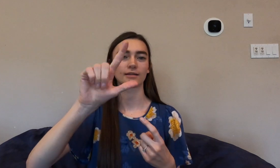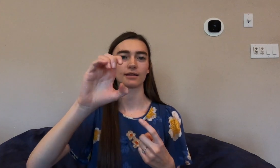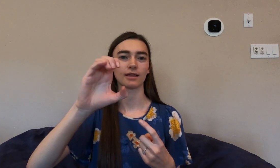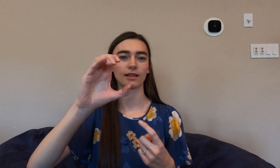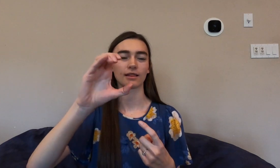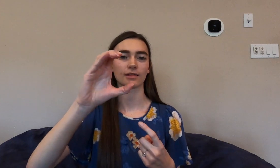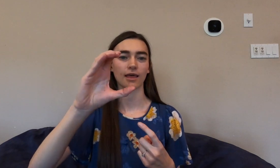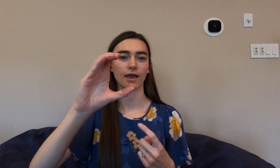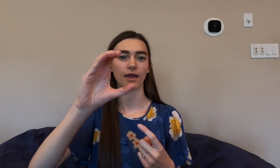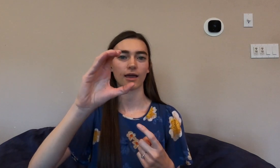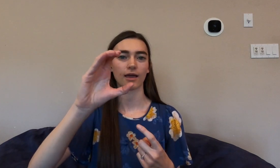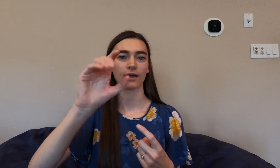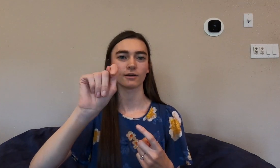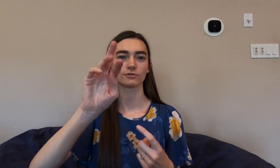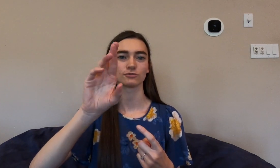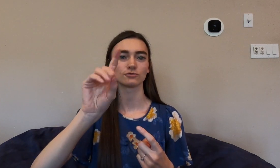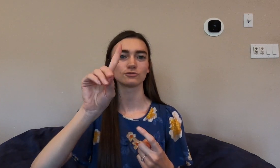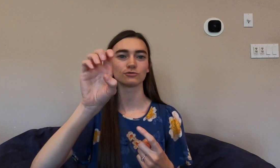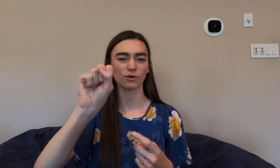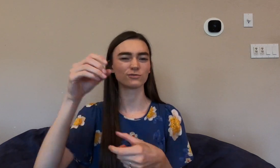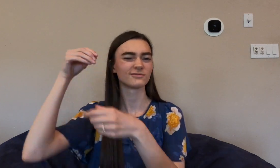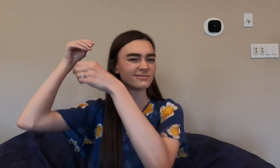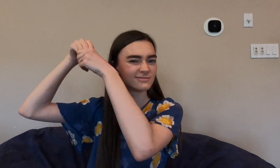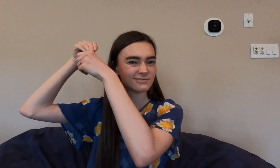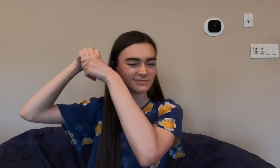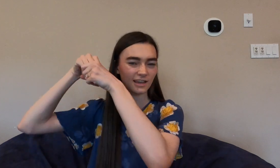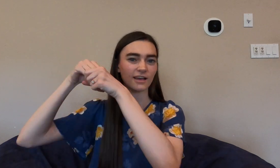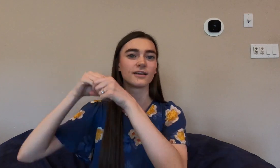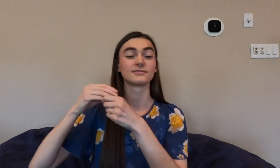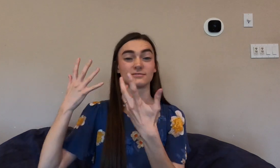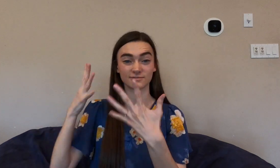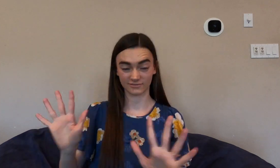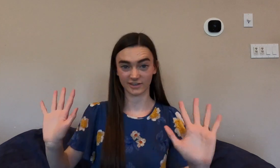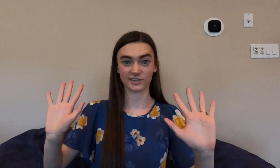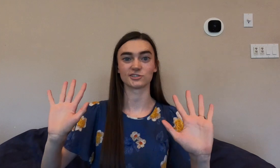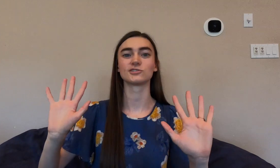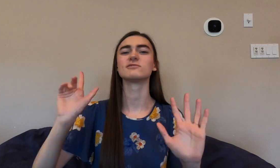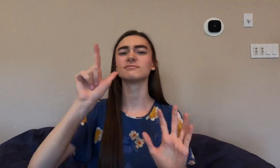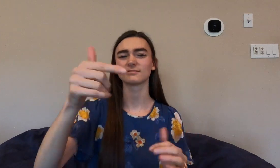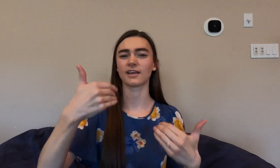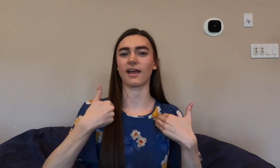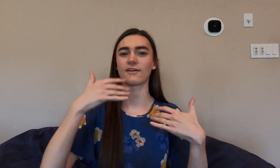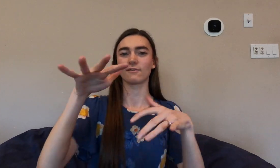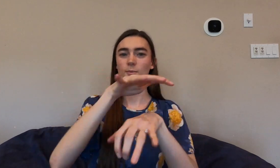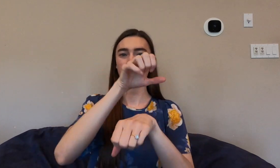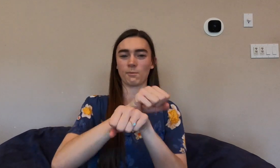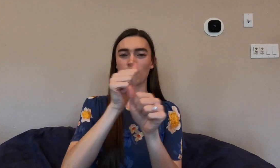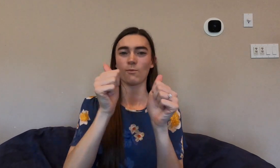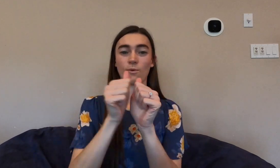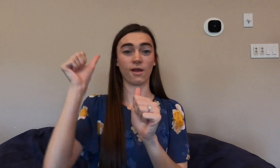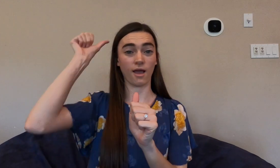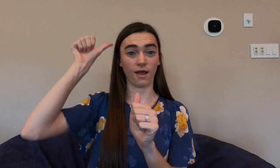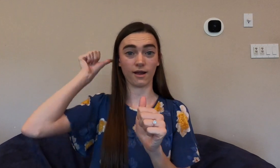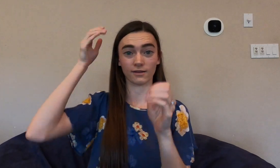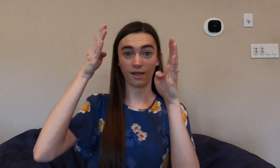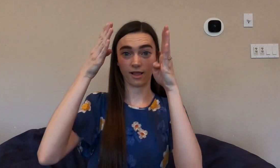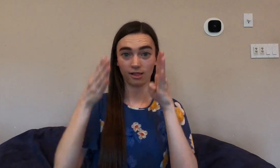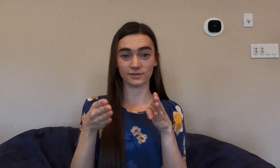the receiver and the electrodes. Once that's done later you make an appointment